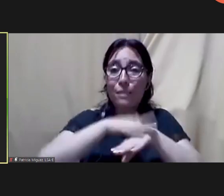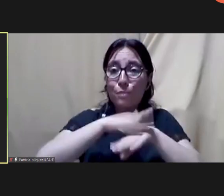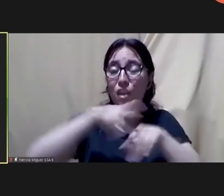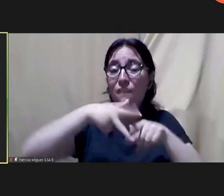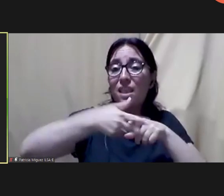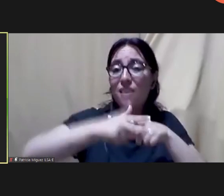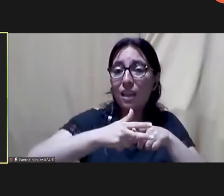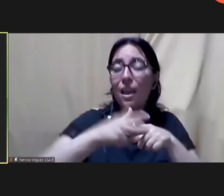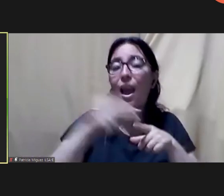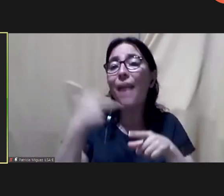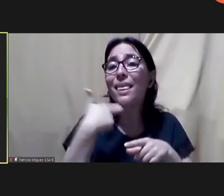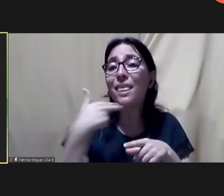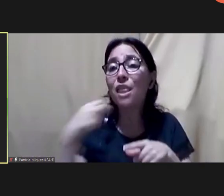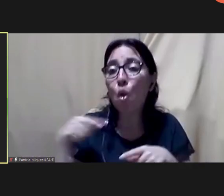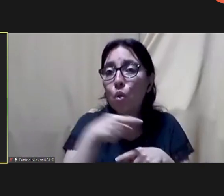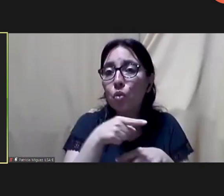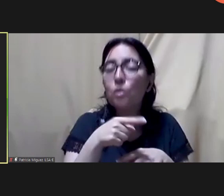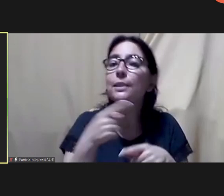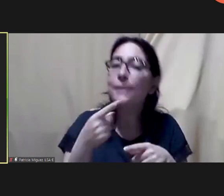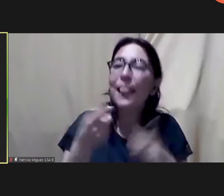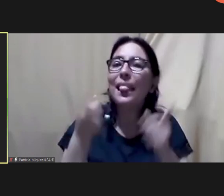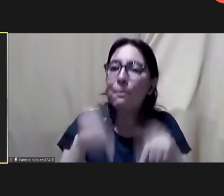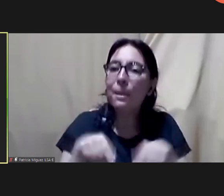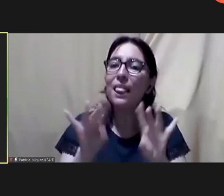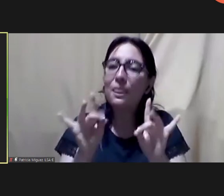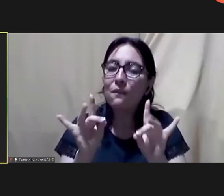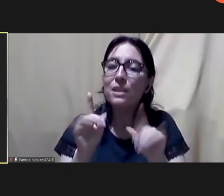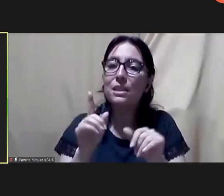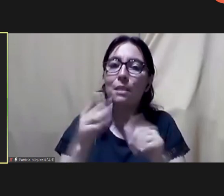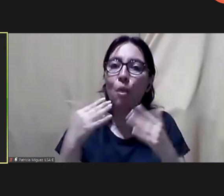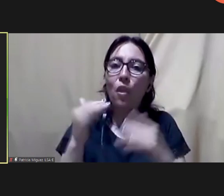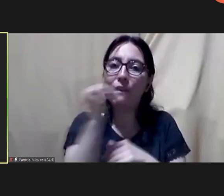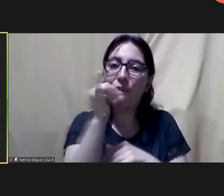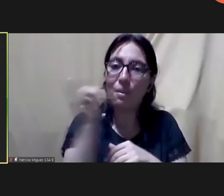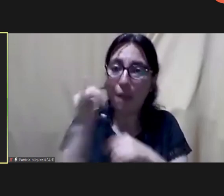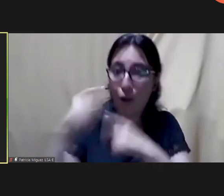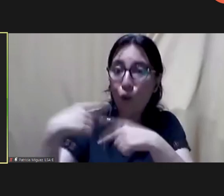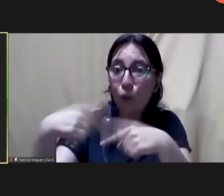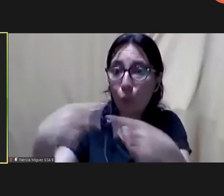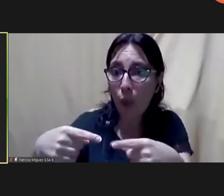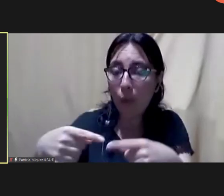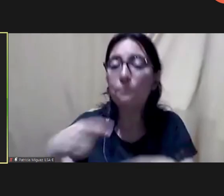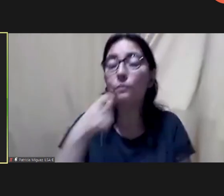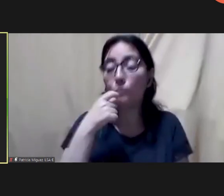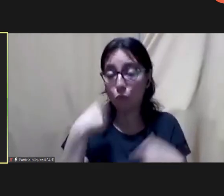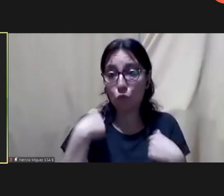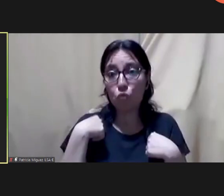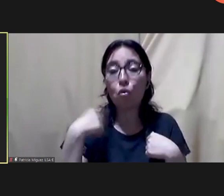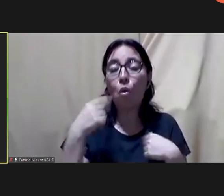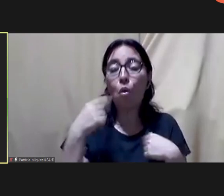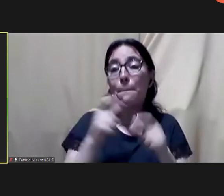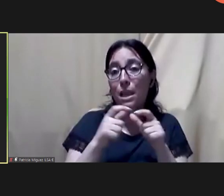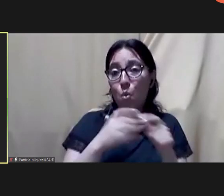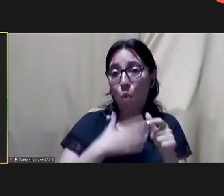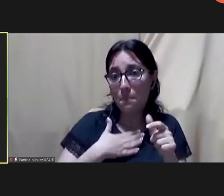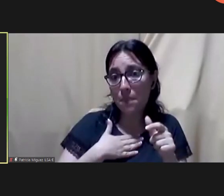continue. And because once they have children, it's more difficult to shoot. When I shot my movie, I say it as an